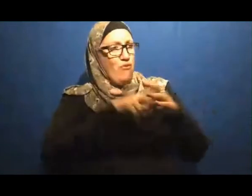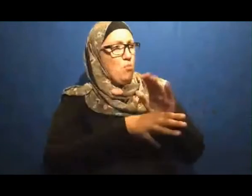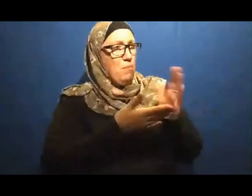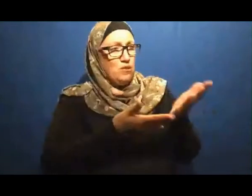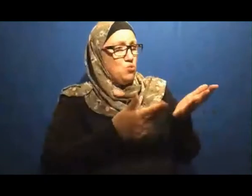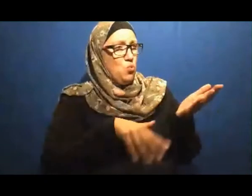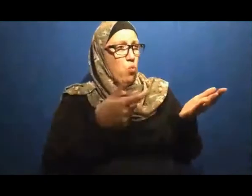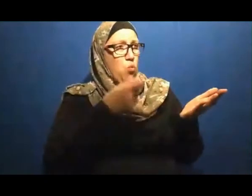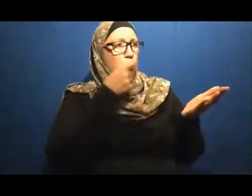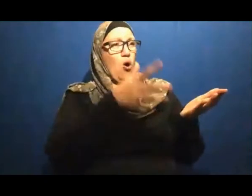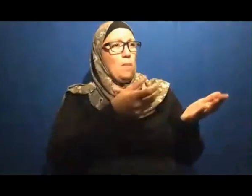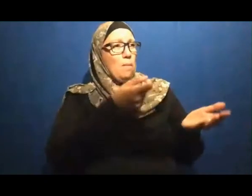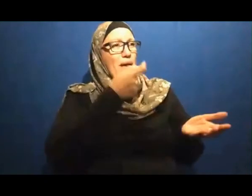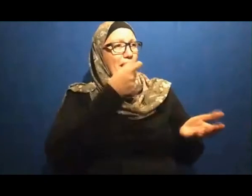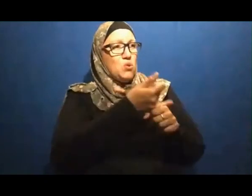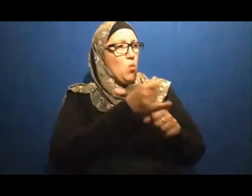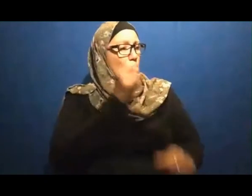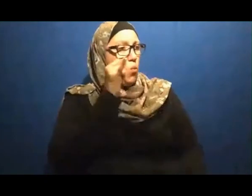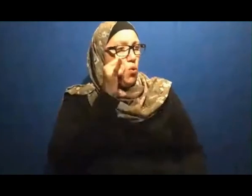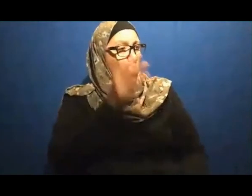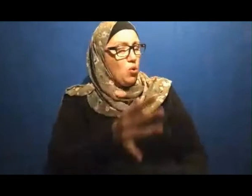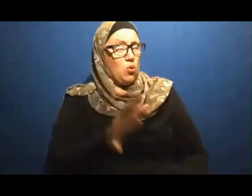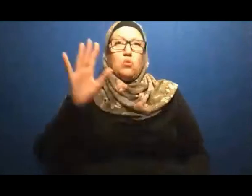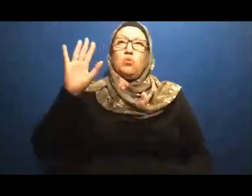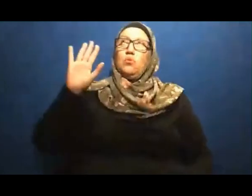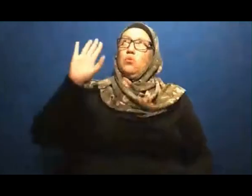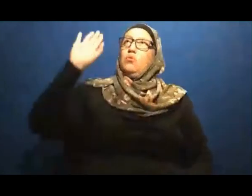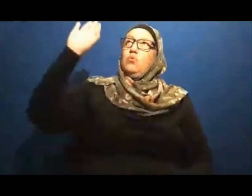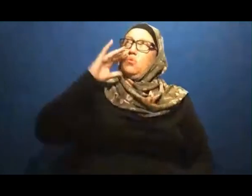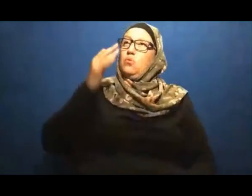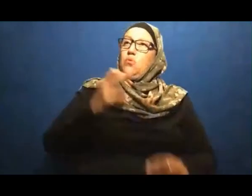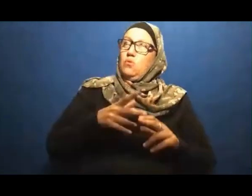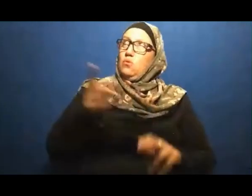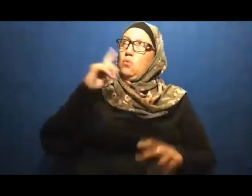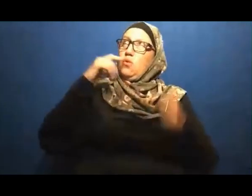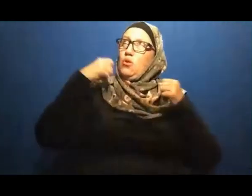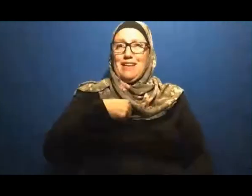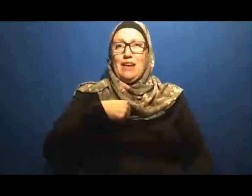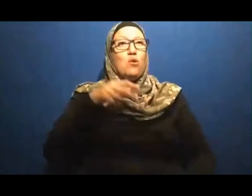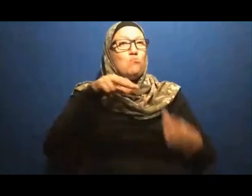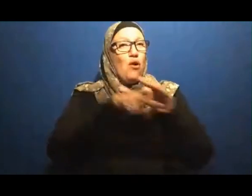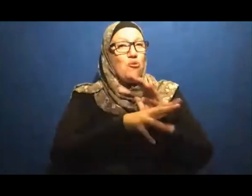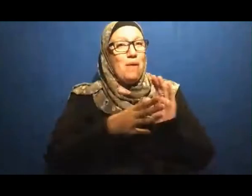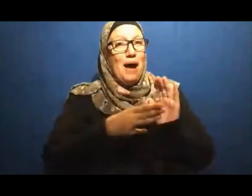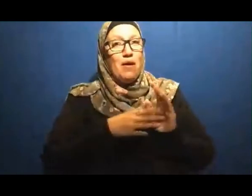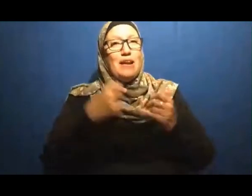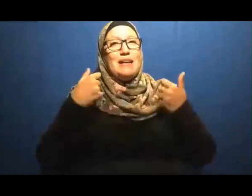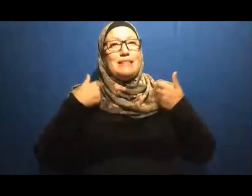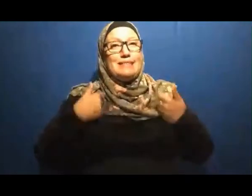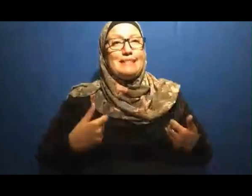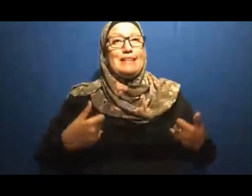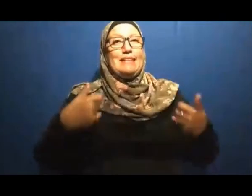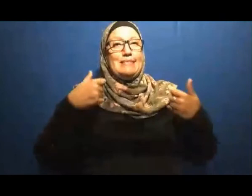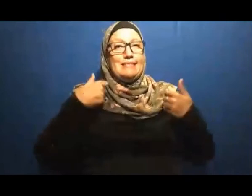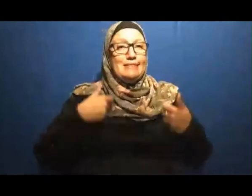No I'm not Going to Take any Medication I'm waiting For God To cure Until And unless When the situation Was